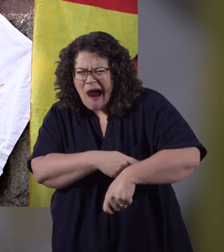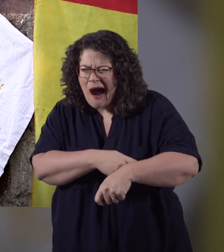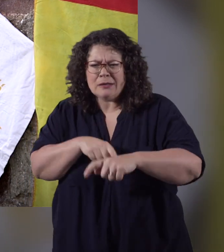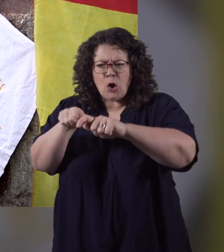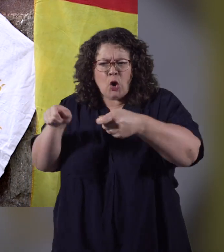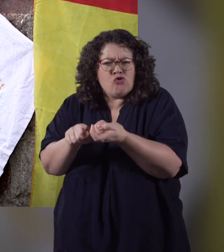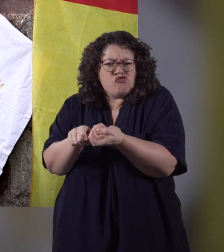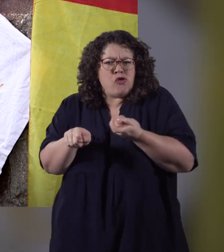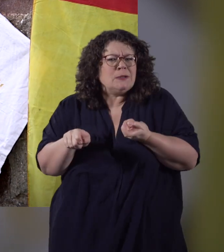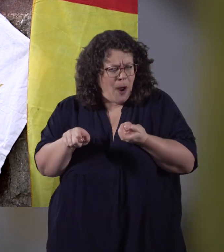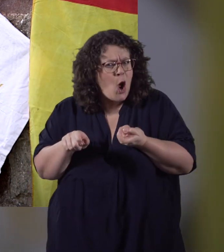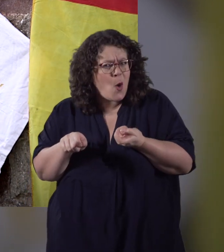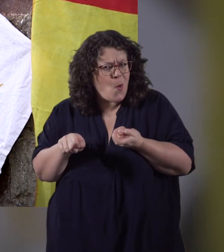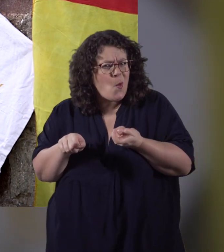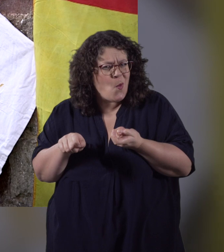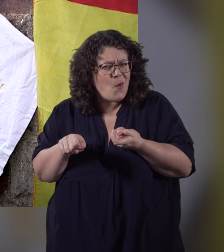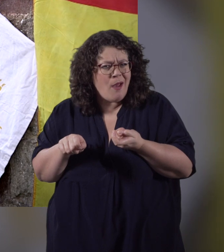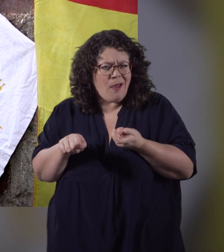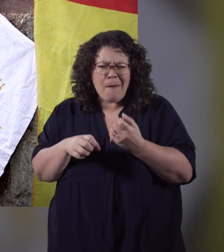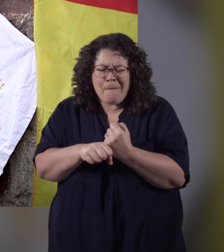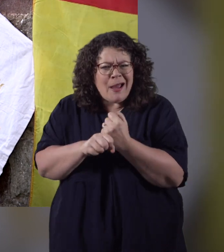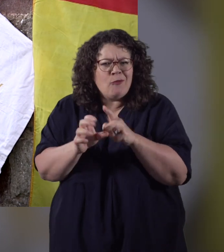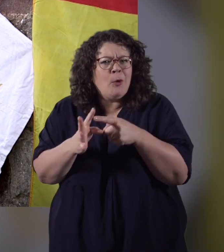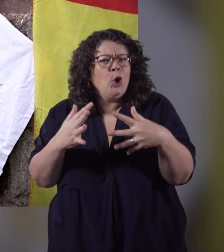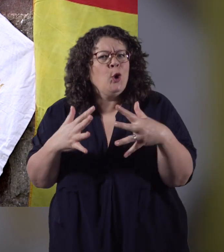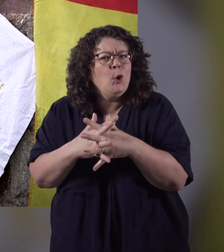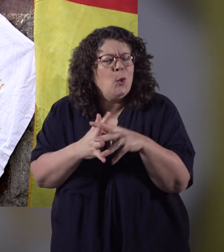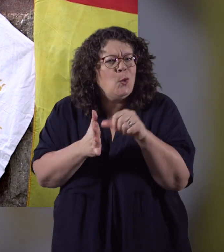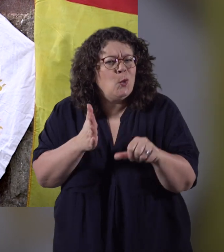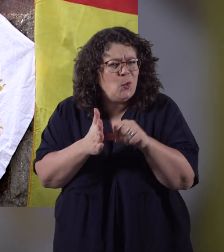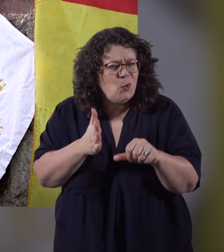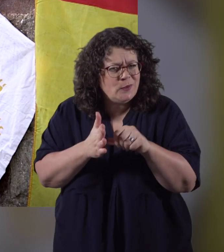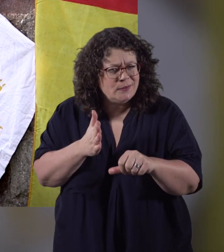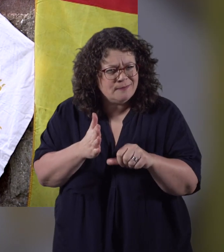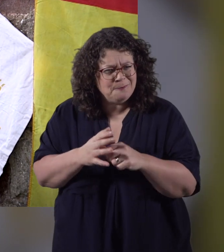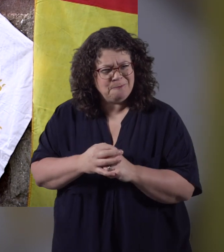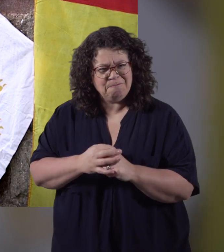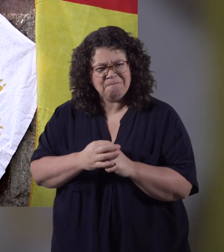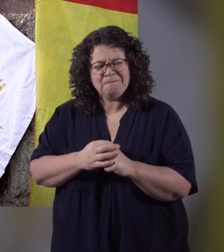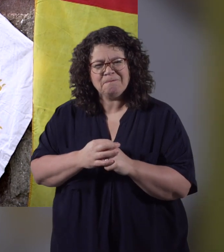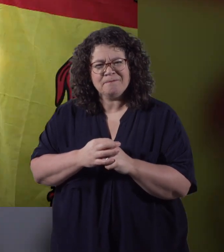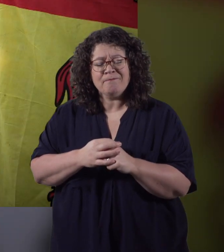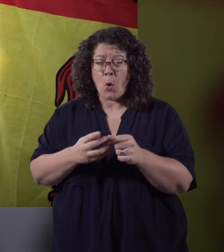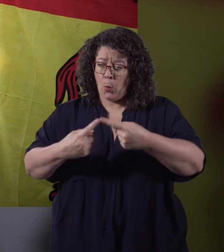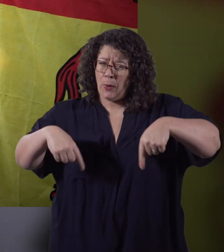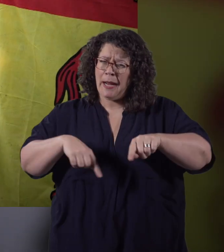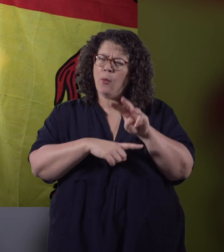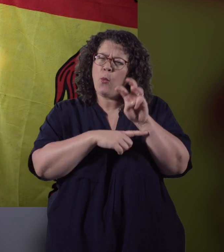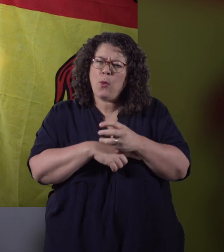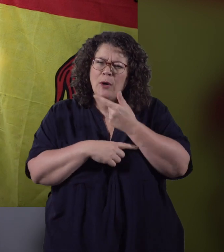helmet, an axe and a crossbow, made from the wood of the strongest yew trees. We, the Cymru,